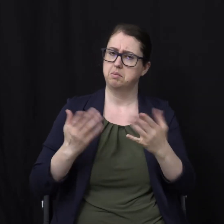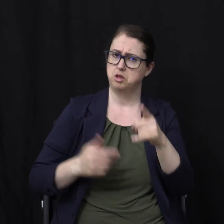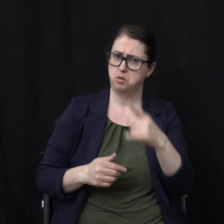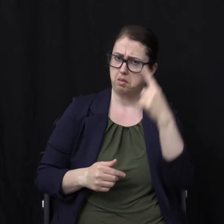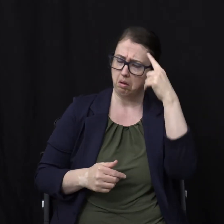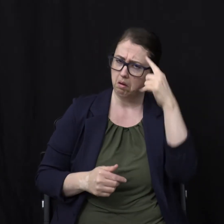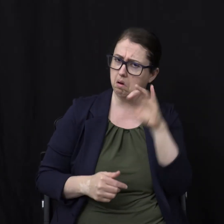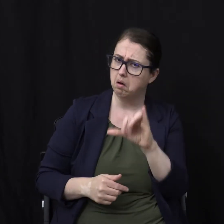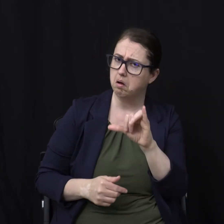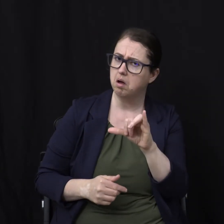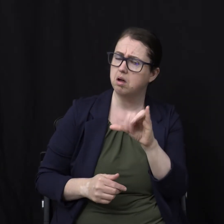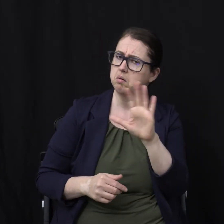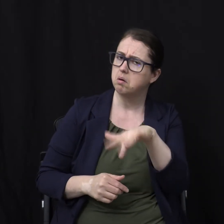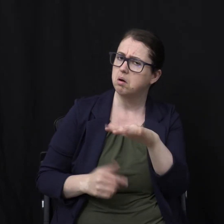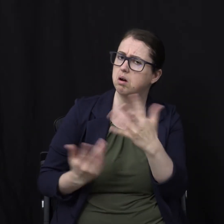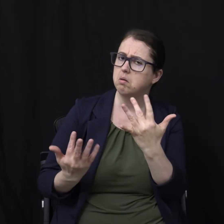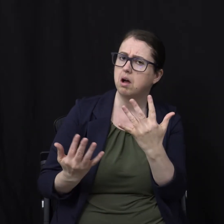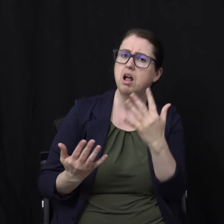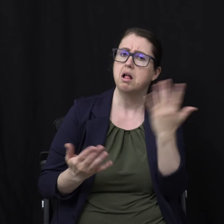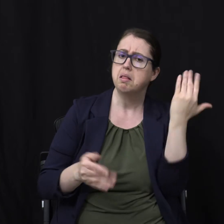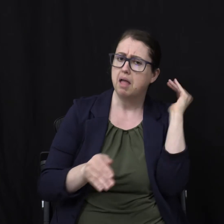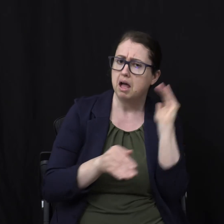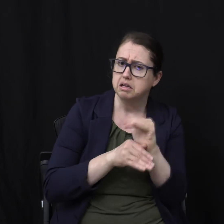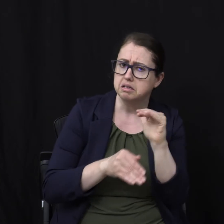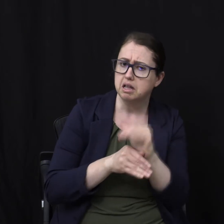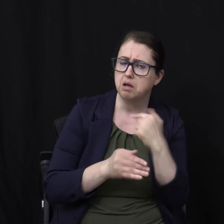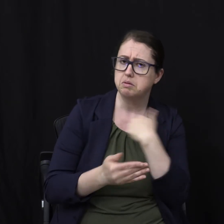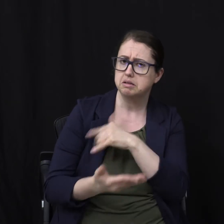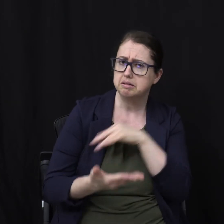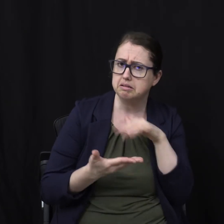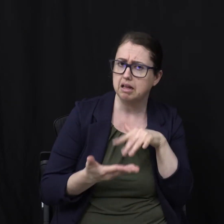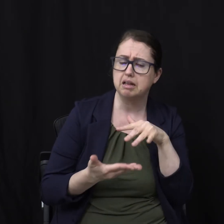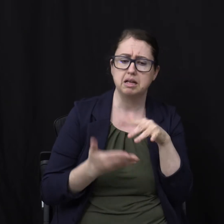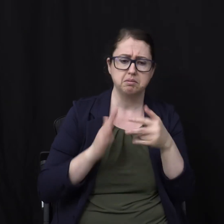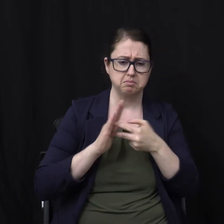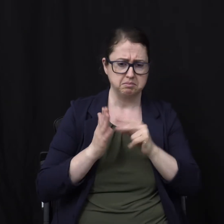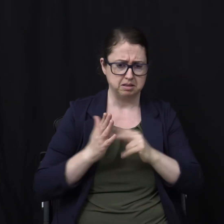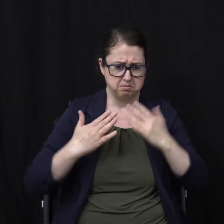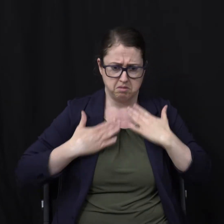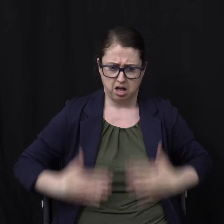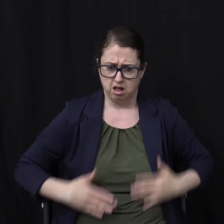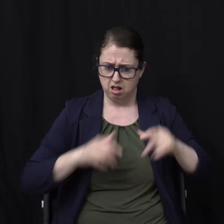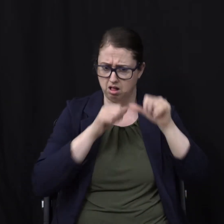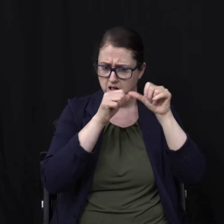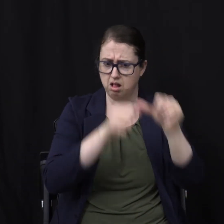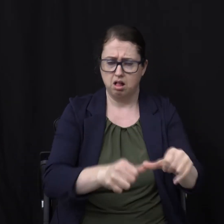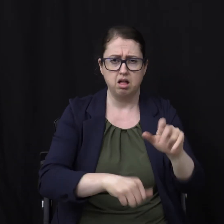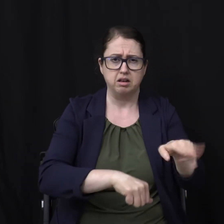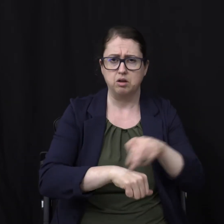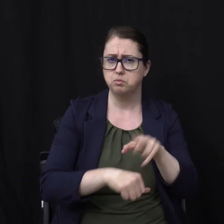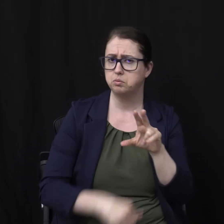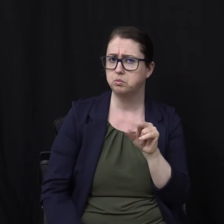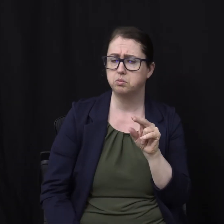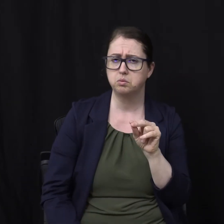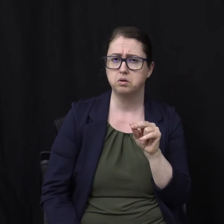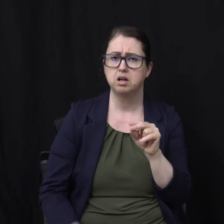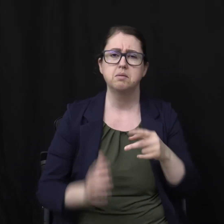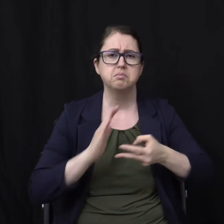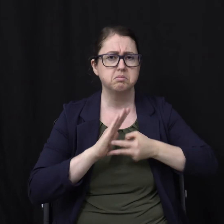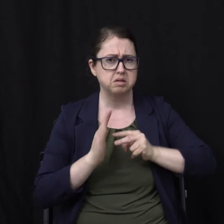Scott we already studied Last night That we don't have Immortality naturally So can the dead wicked